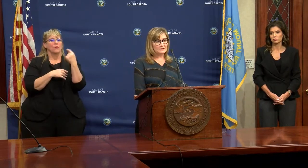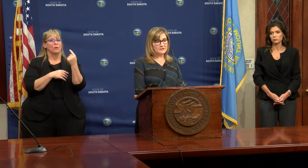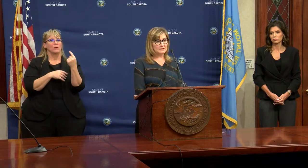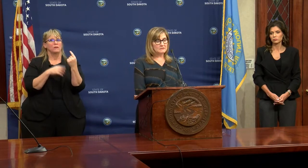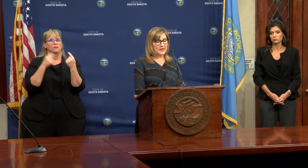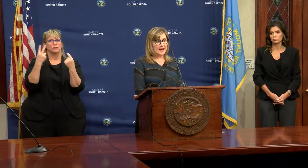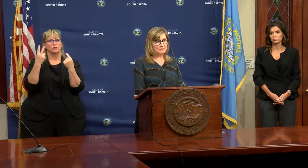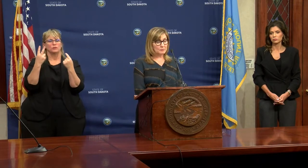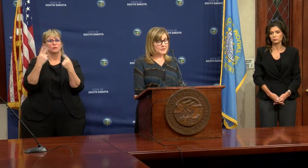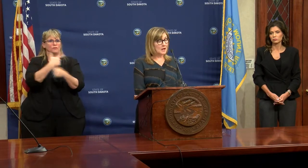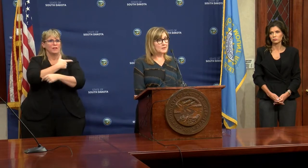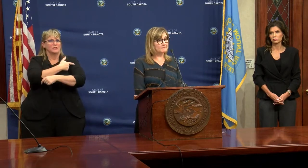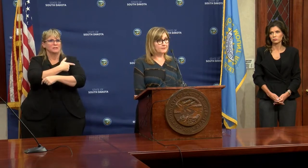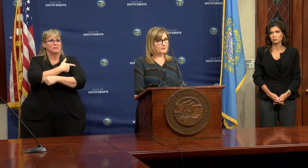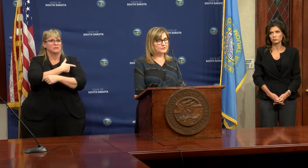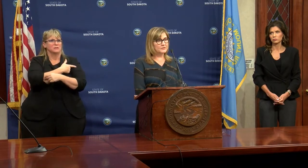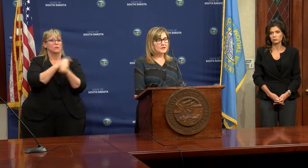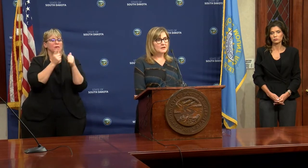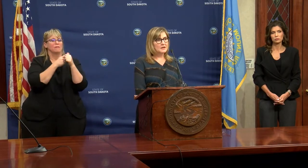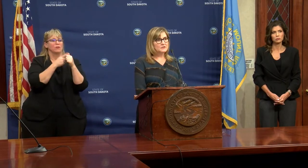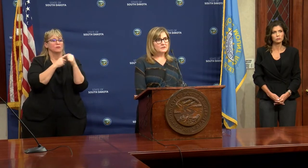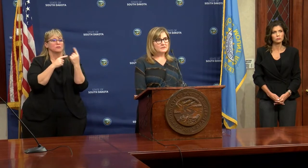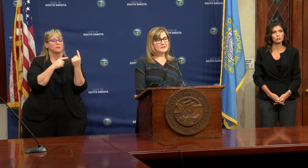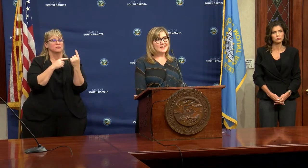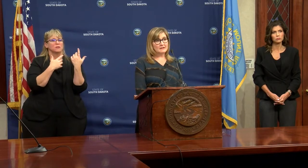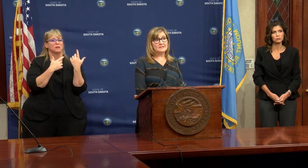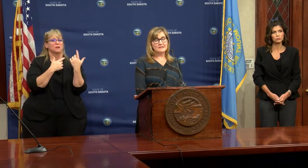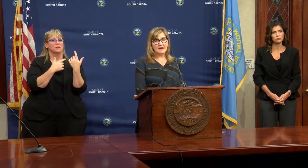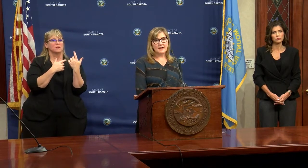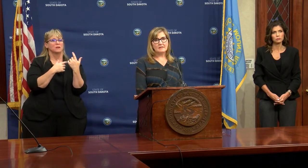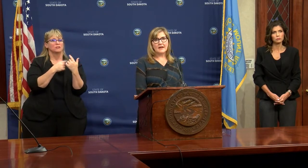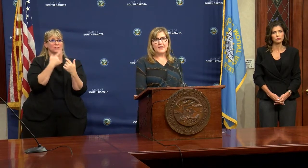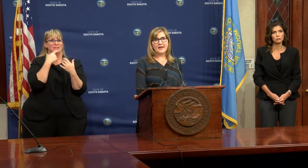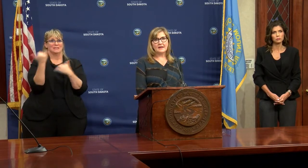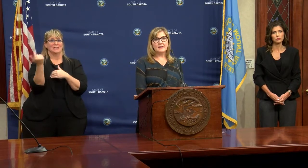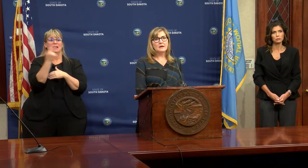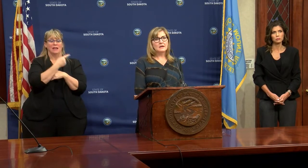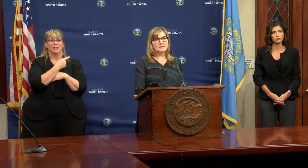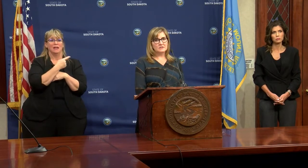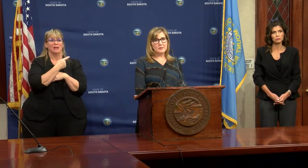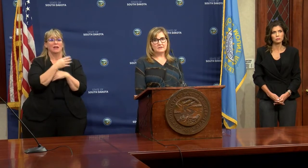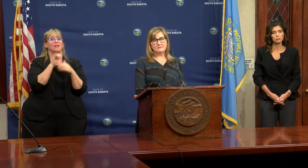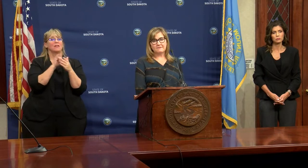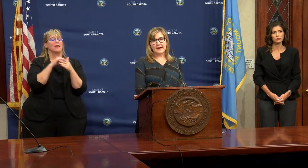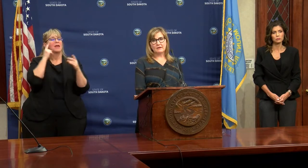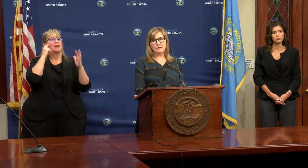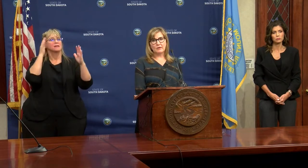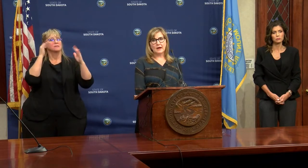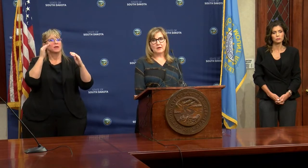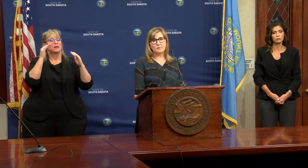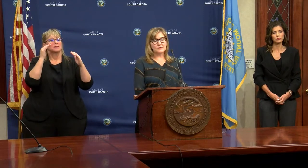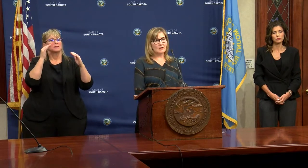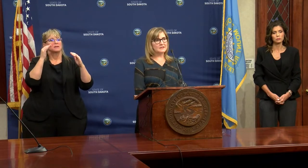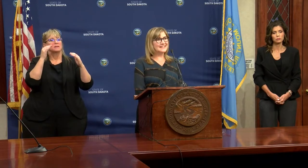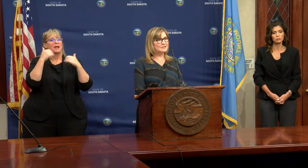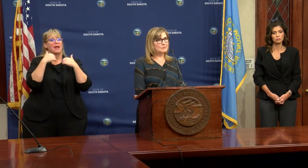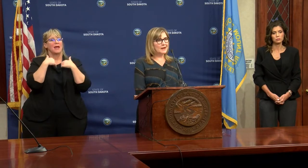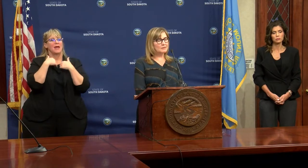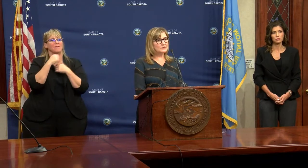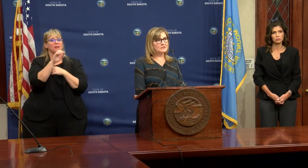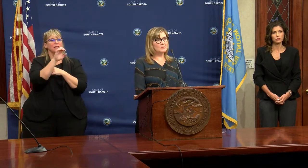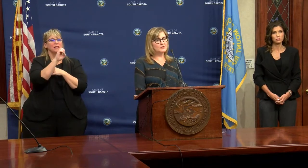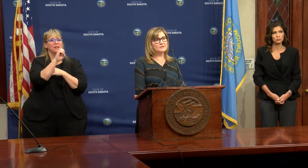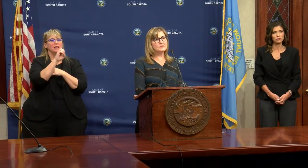the two vaccines that will be coming first, just indicated today that they expect to file what's called an